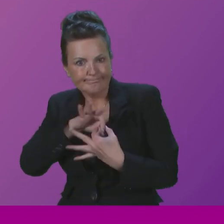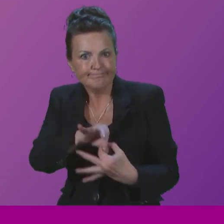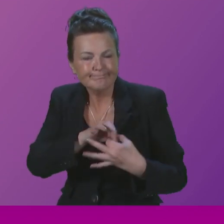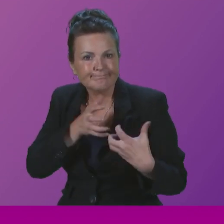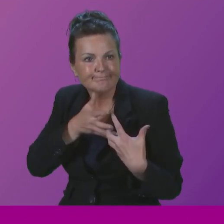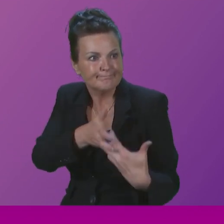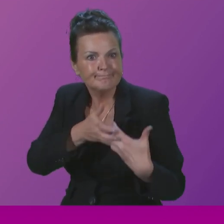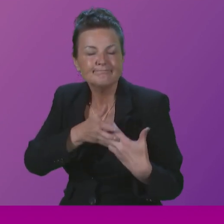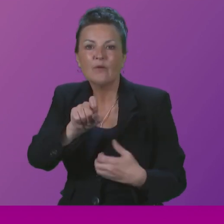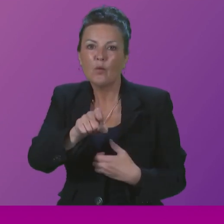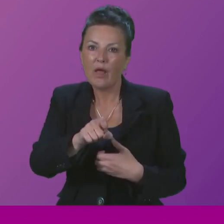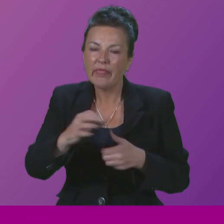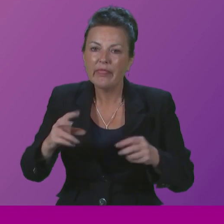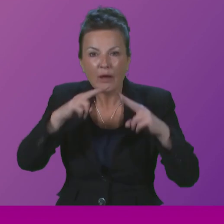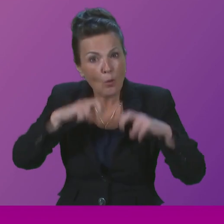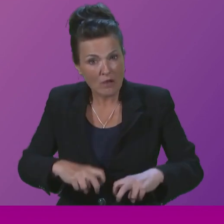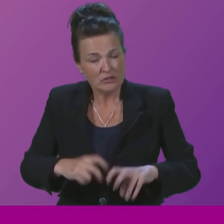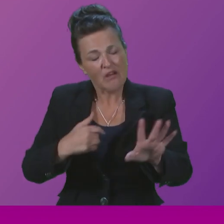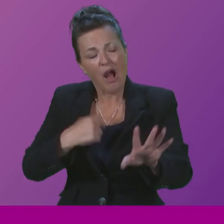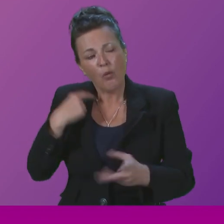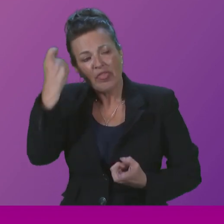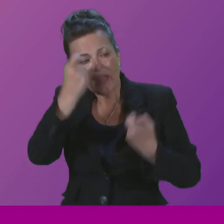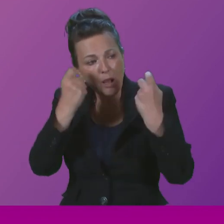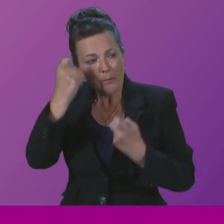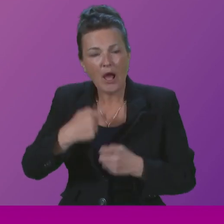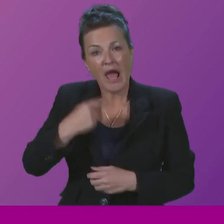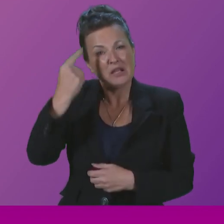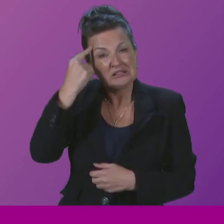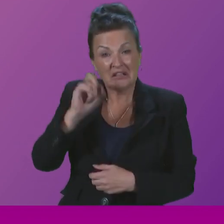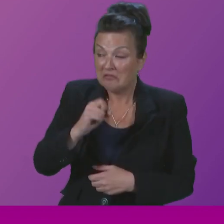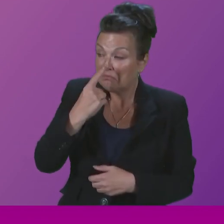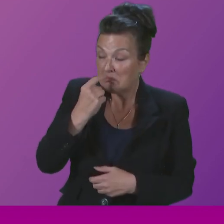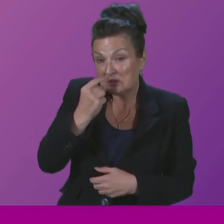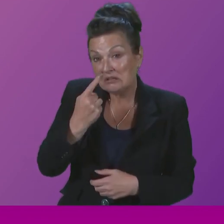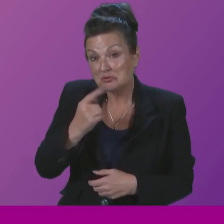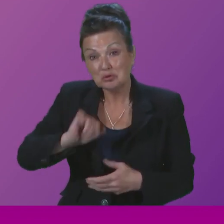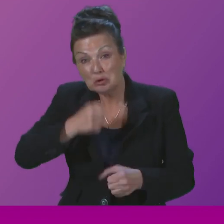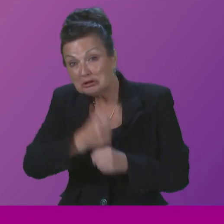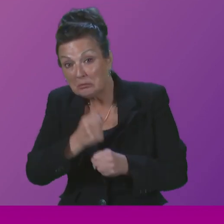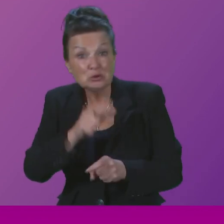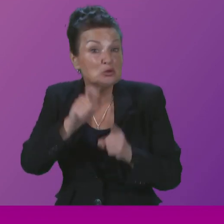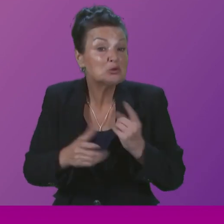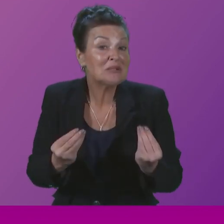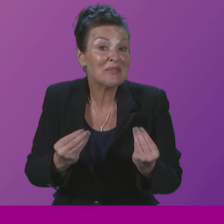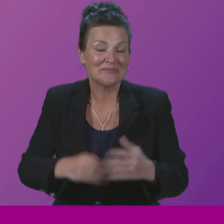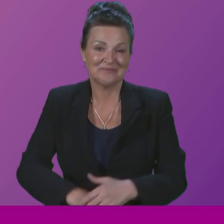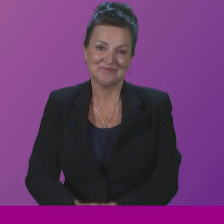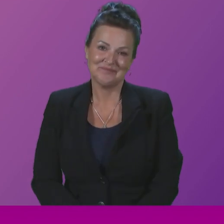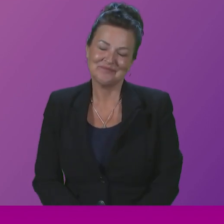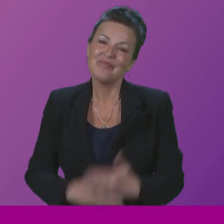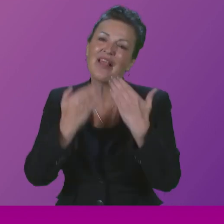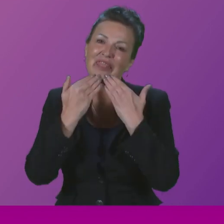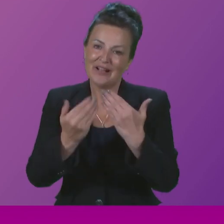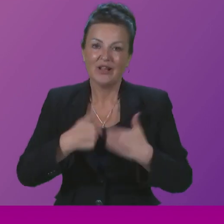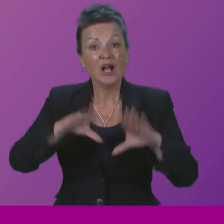I will certainly take that away and consider whether there is further action that would be appropriate for the Scottish Government to take. Thank you. That concludes the First